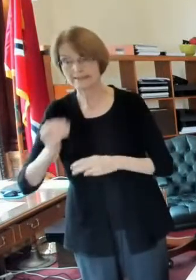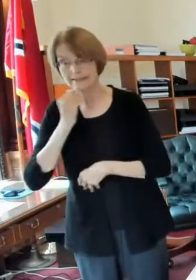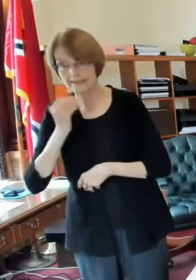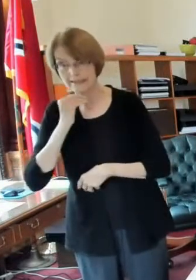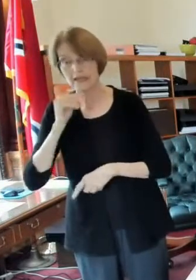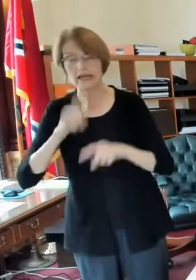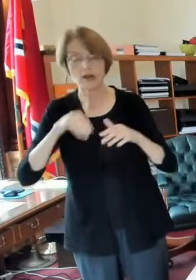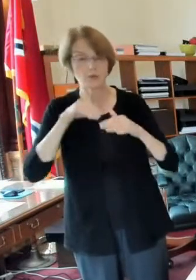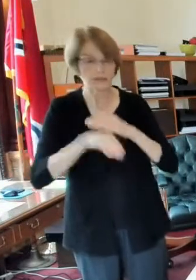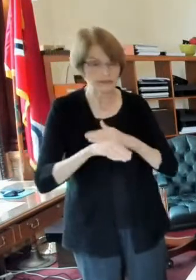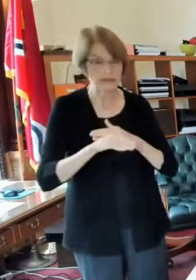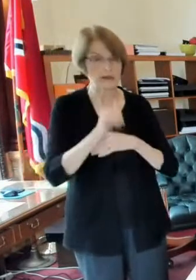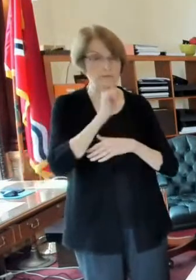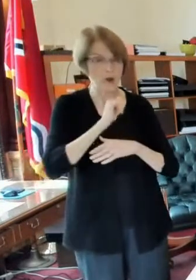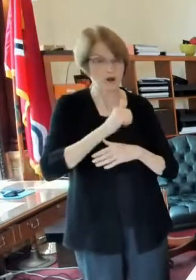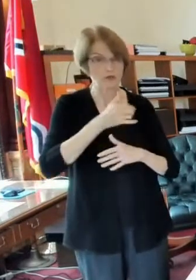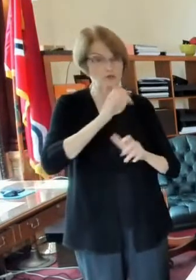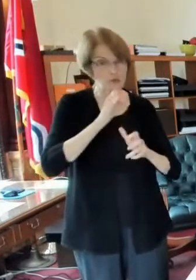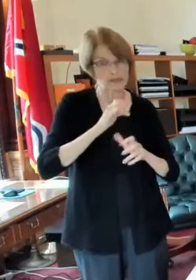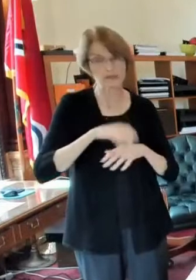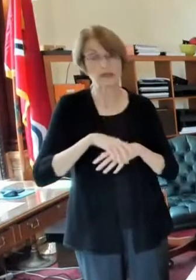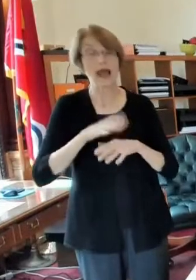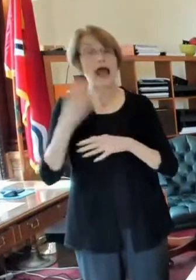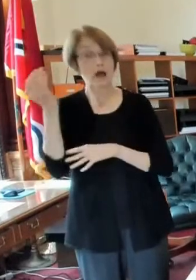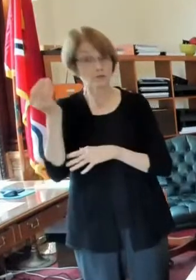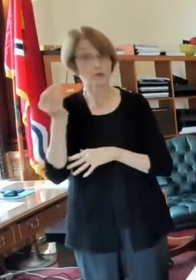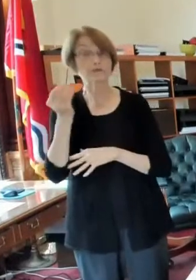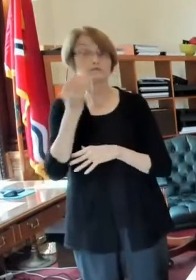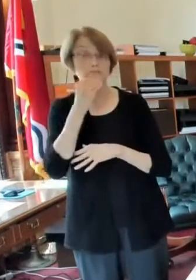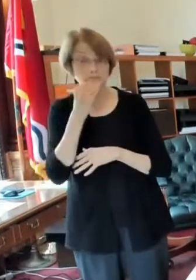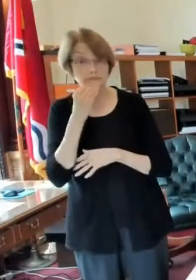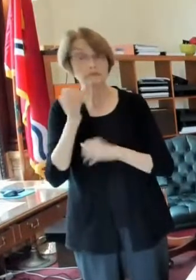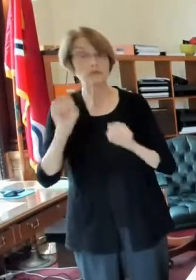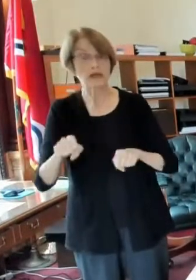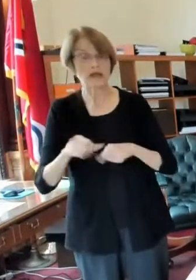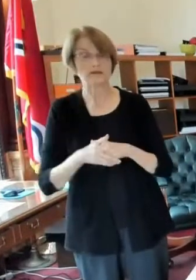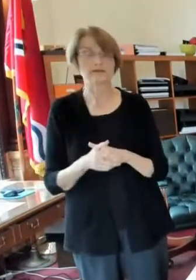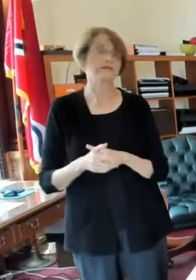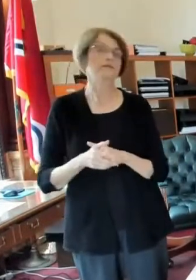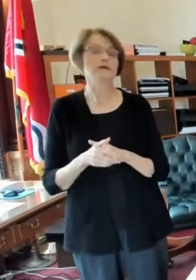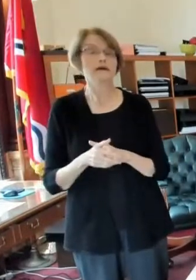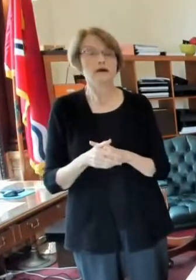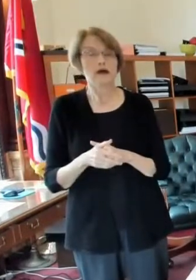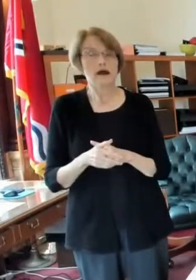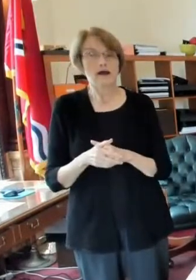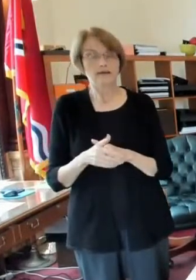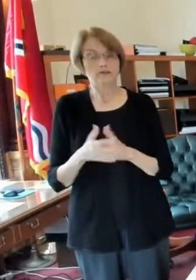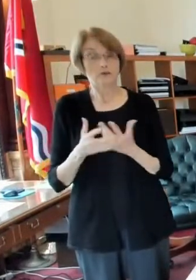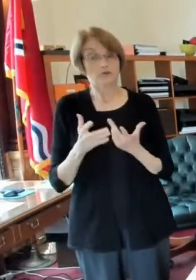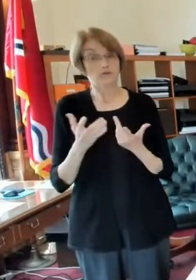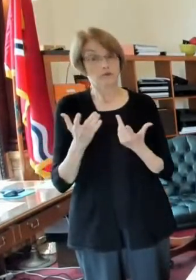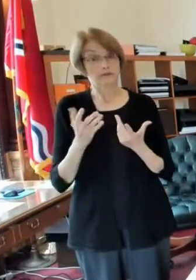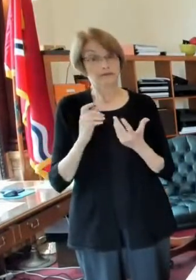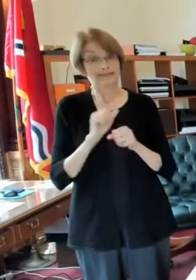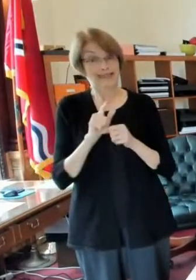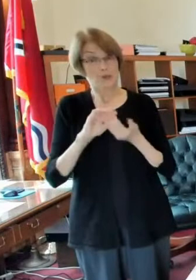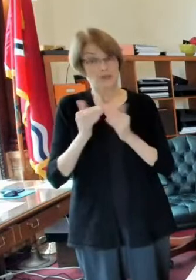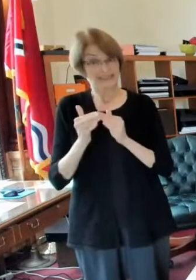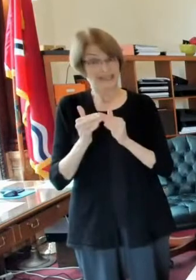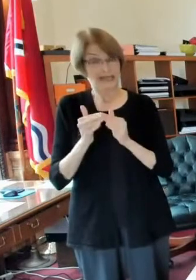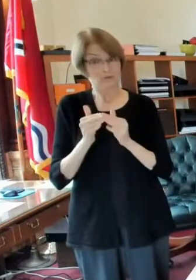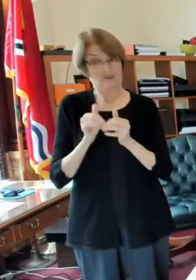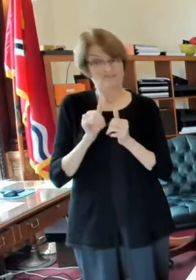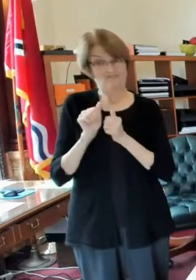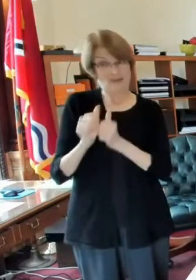allowing out outdoor dining we are uh do not think that we're going to have to go in that direction